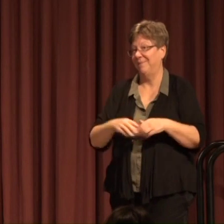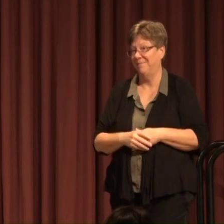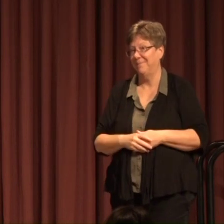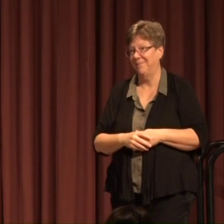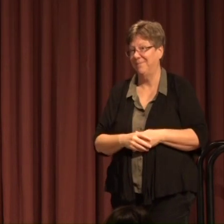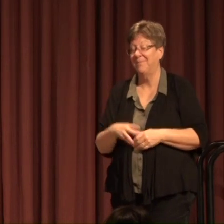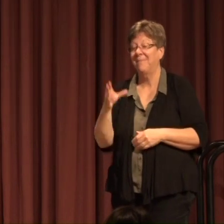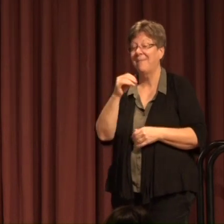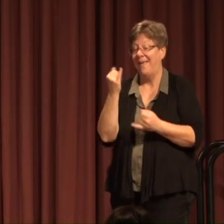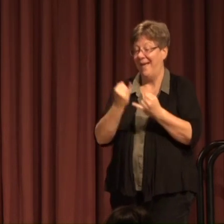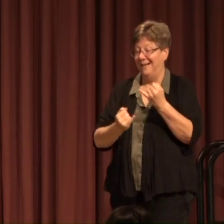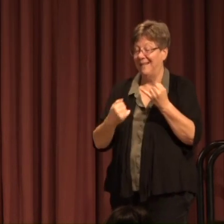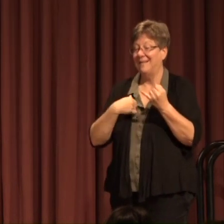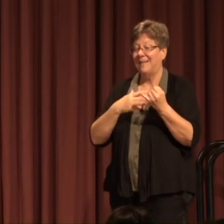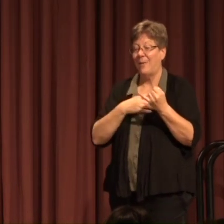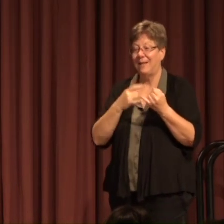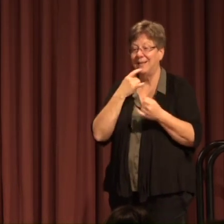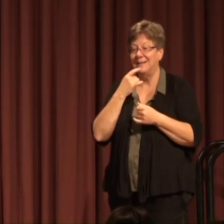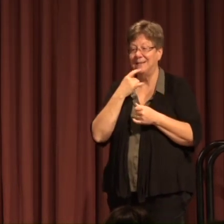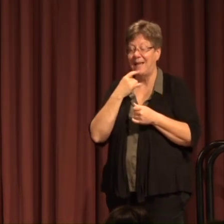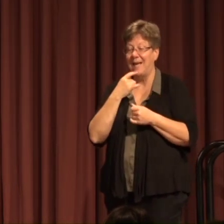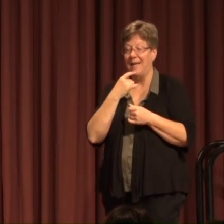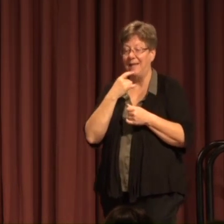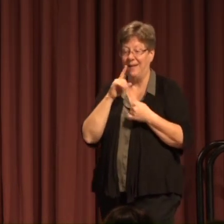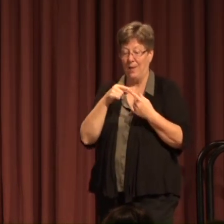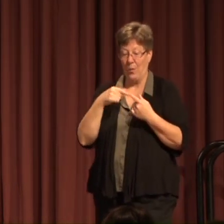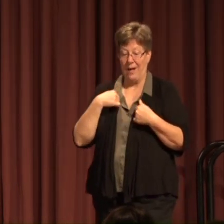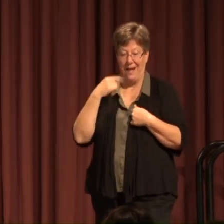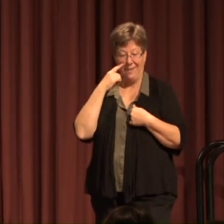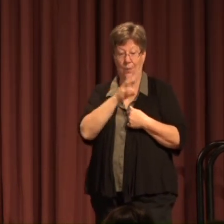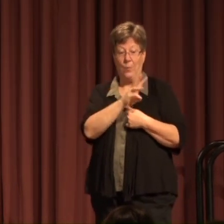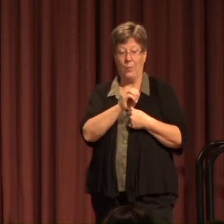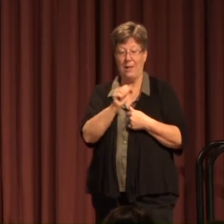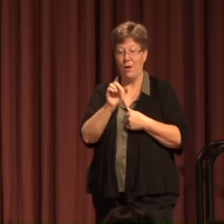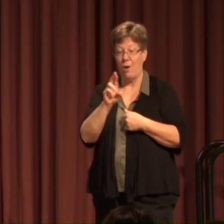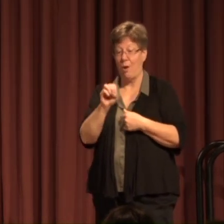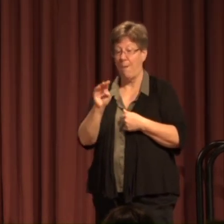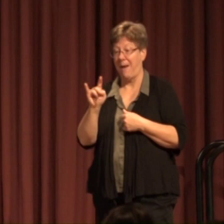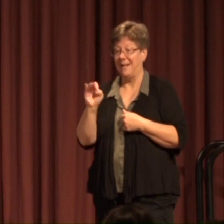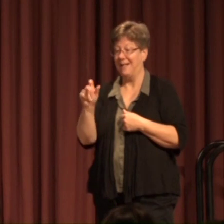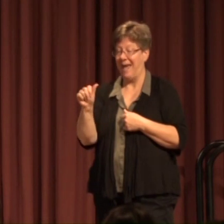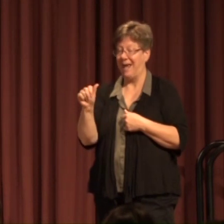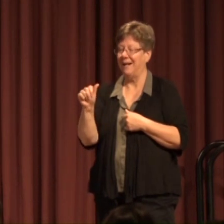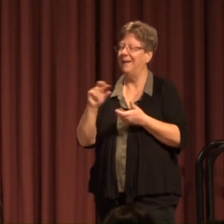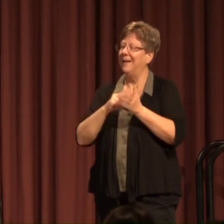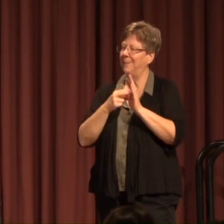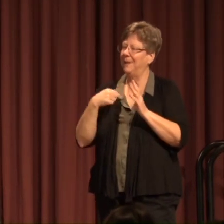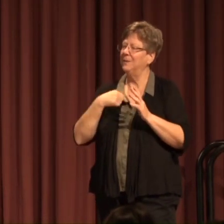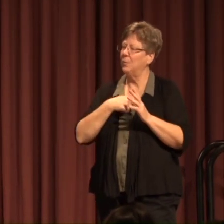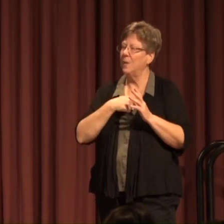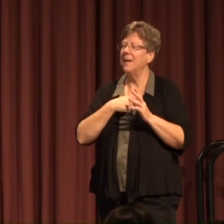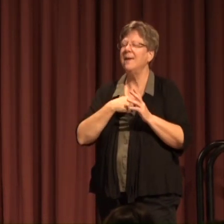And last, I would like to say When I think of us as Montana We are resourceful